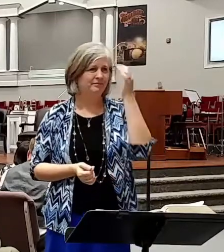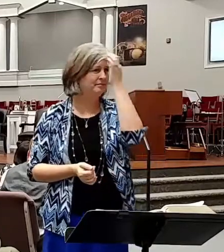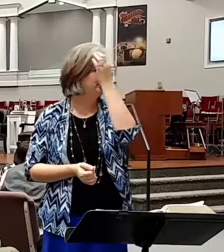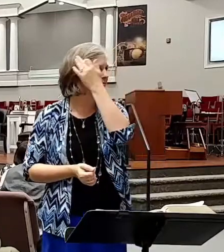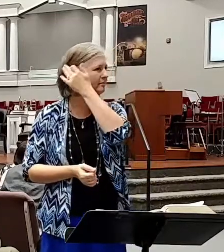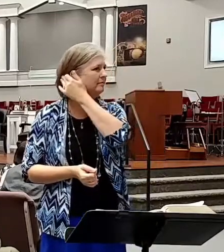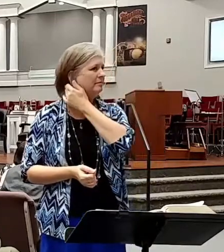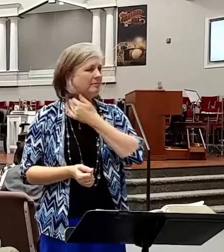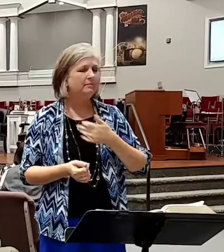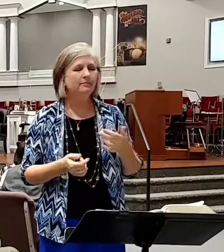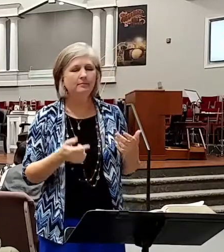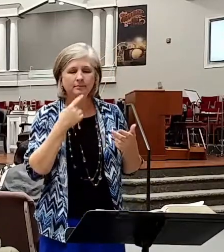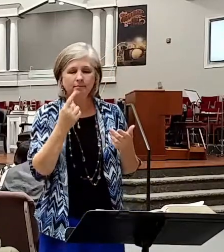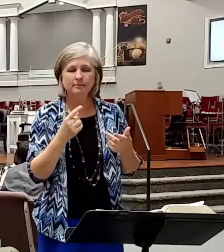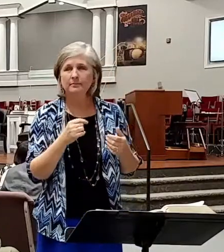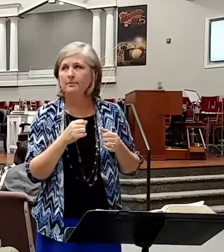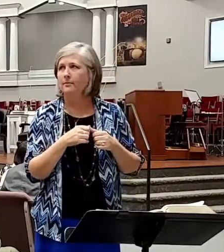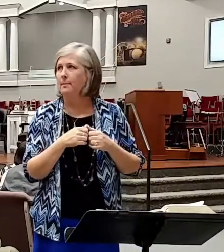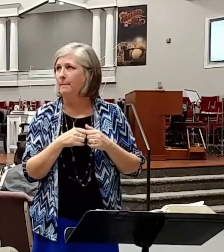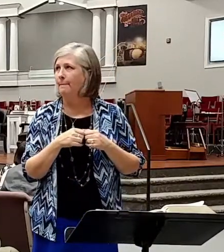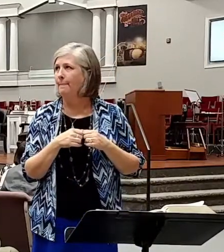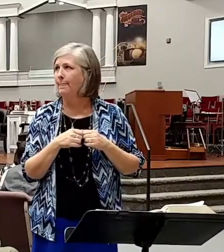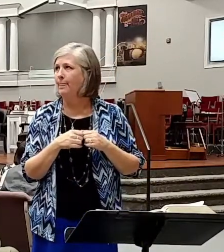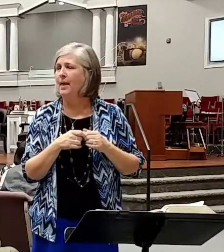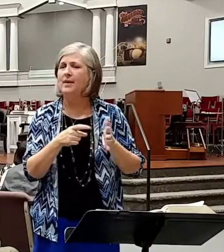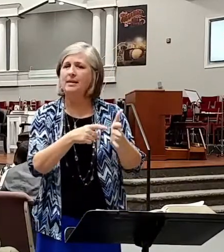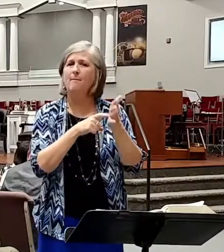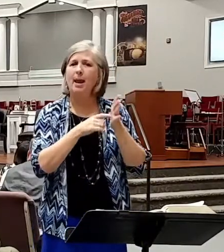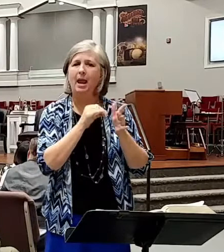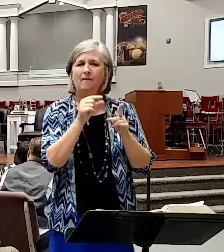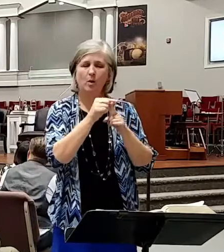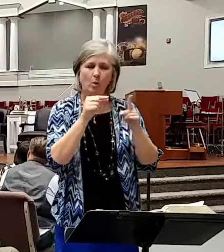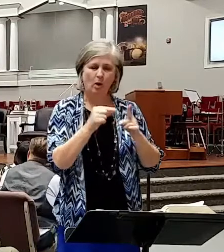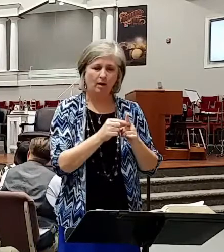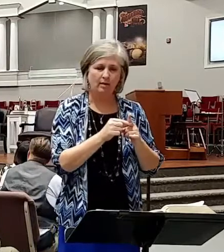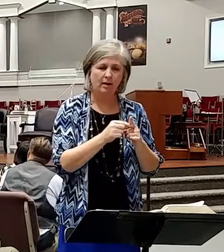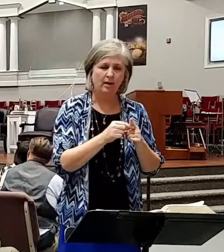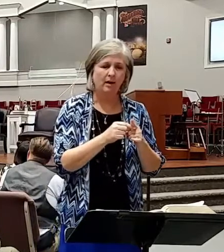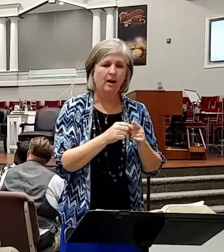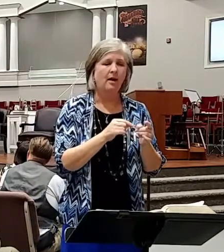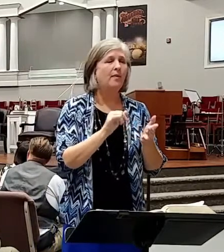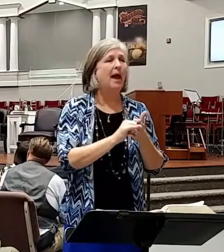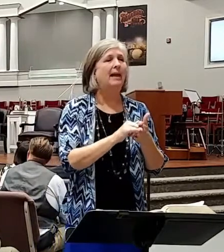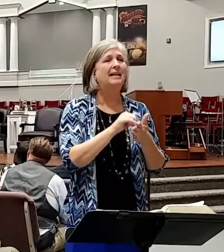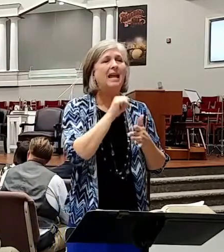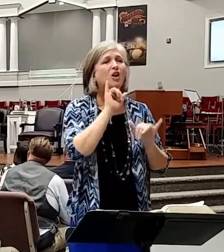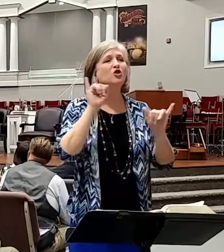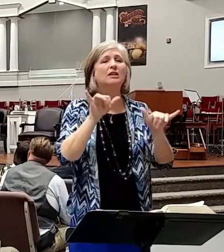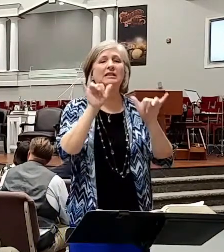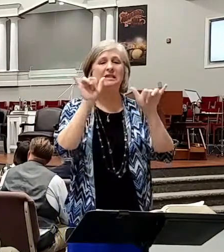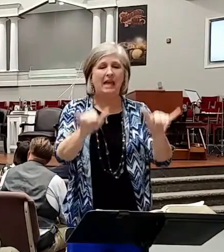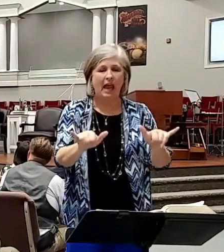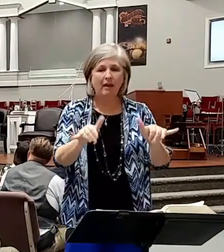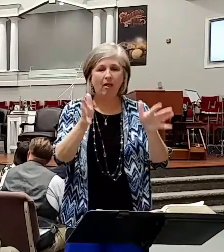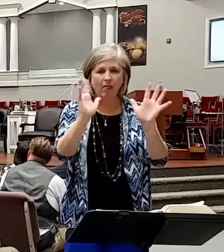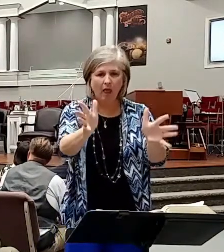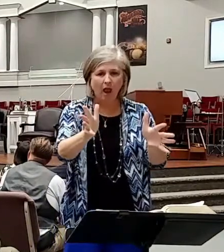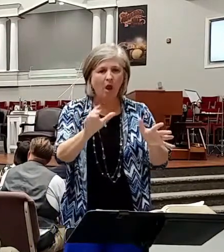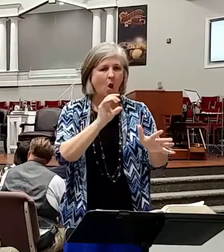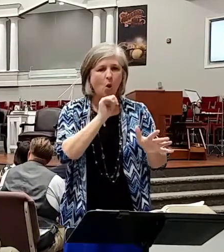finish up by saying this excuse me the demand of the word is this that it is not a static thing that just sits there and has no effect it is a